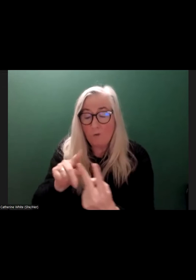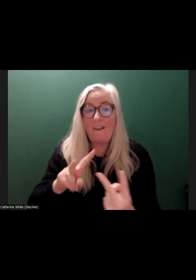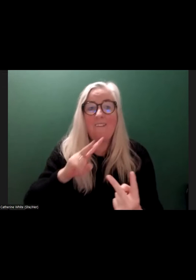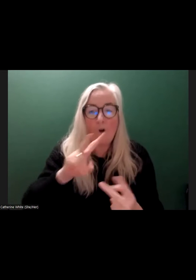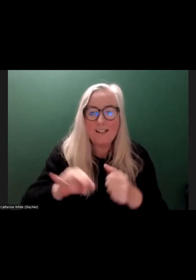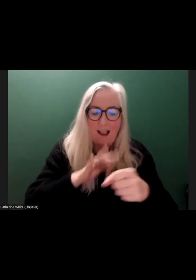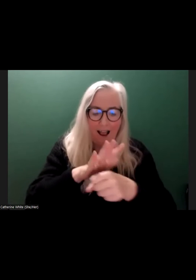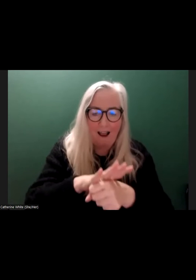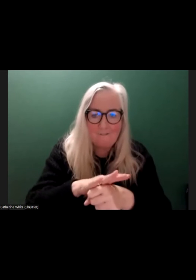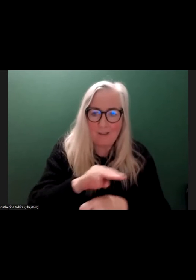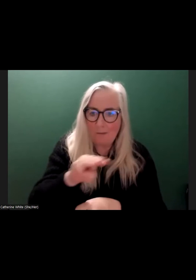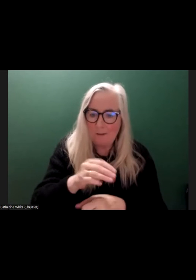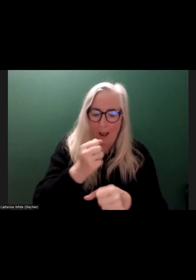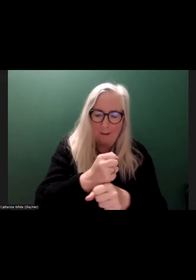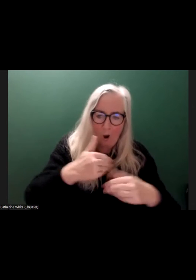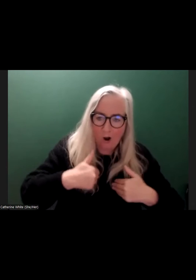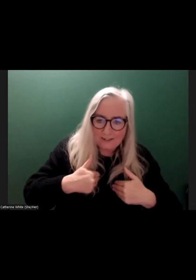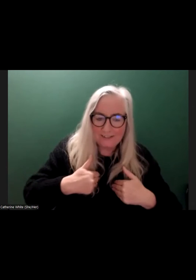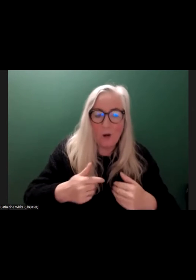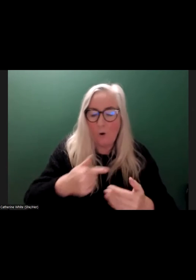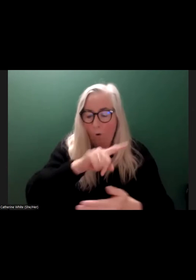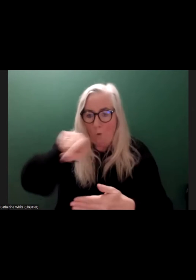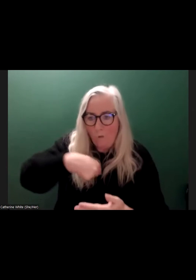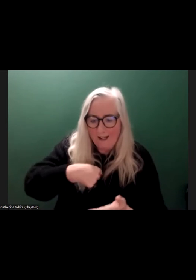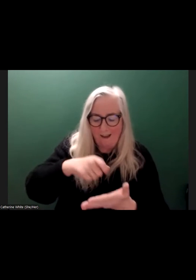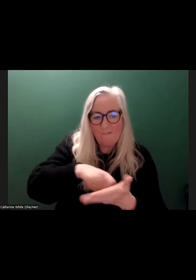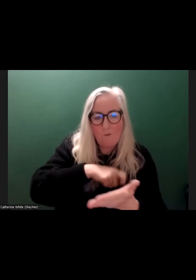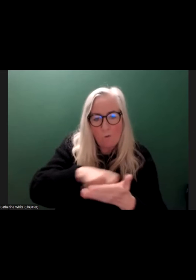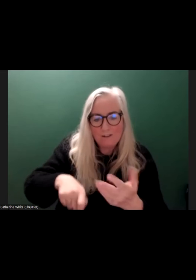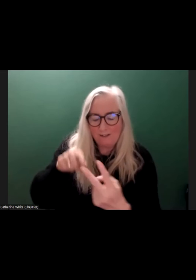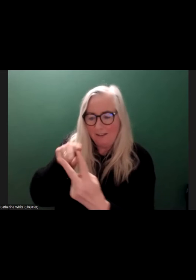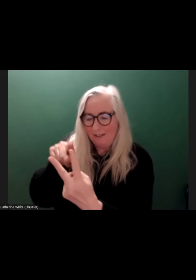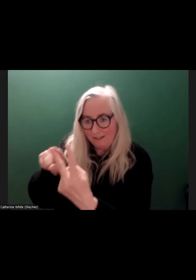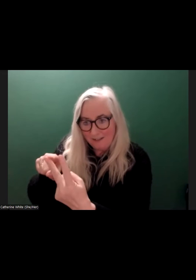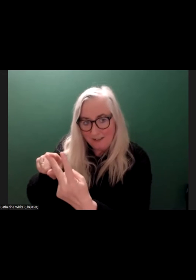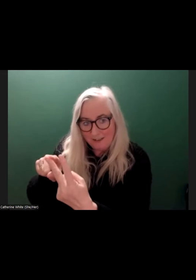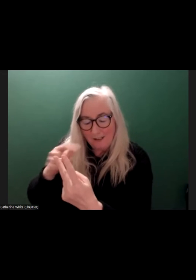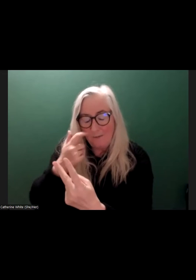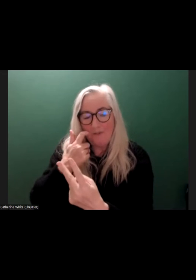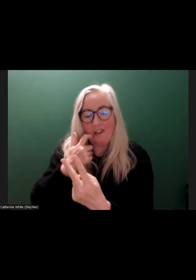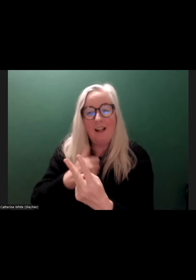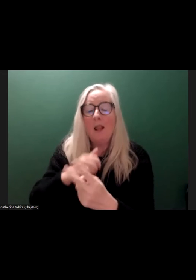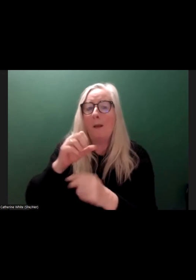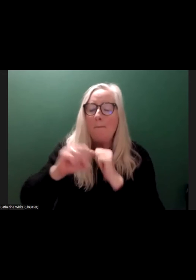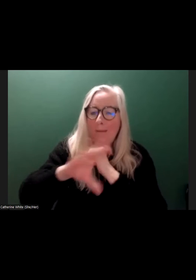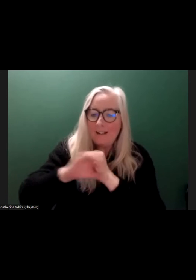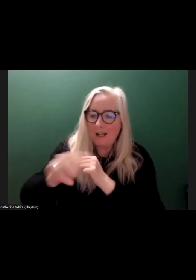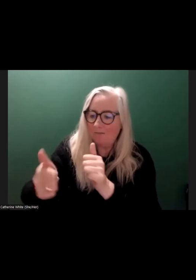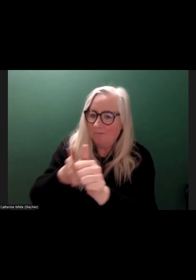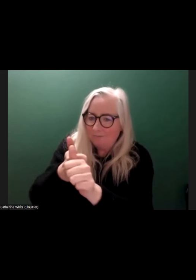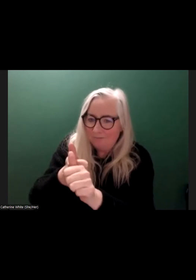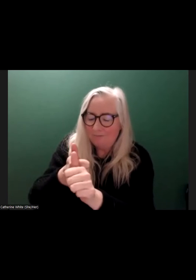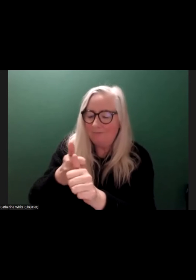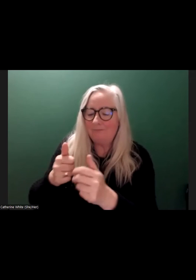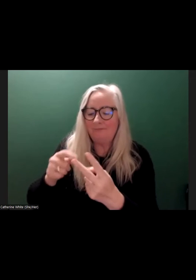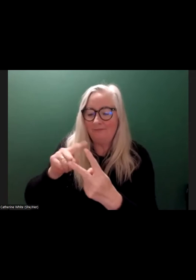was Vox Popbox. We were the ones that voted on that. The government was slightly behind that. I think the media was slightly behind that. And they didn't capture the zeitgeist